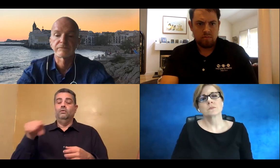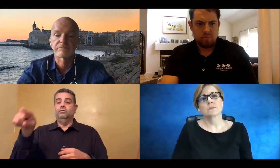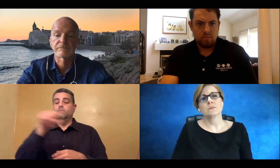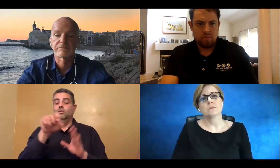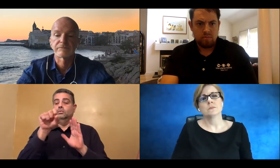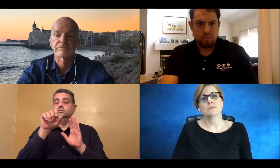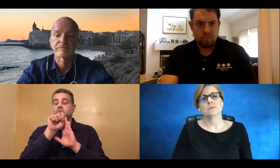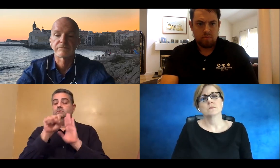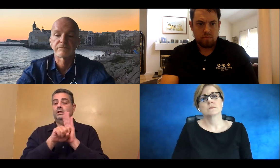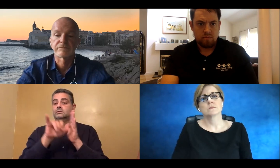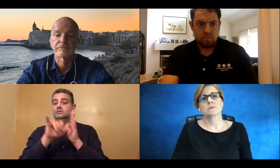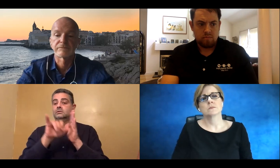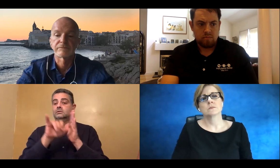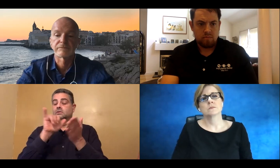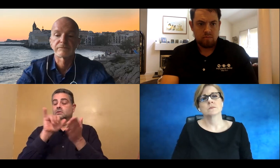Brian speaking.